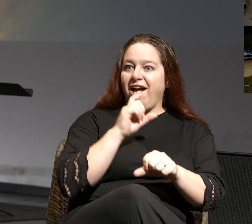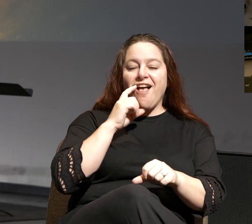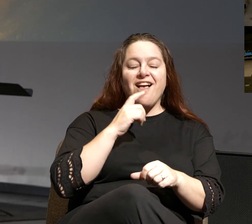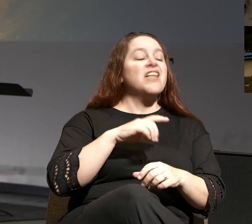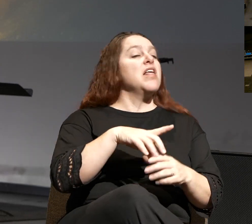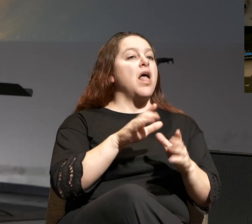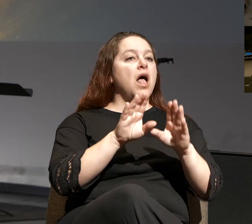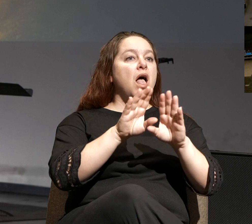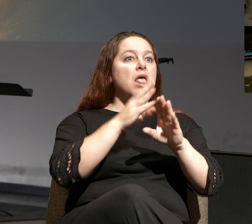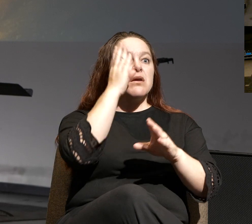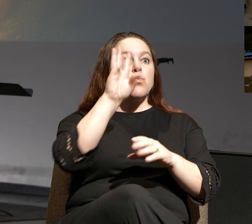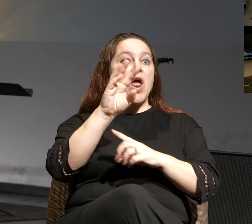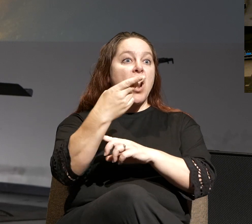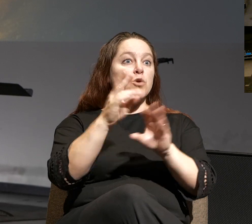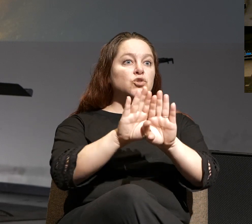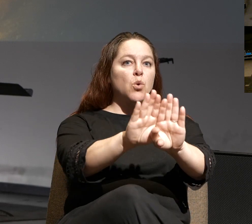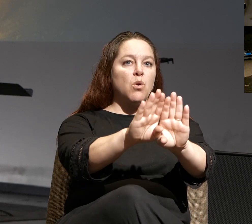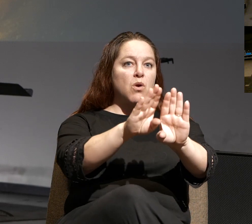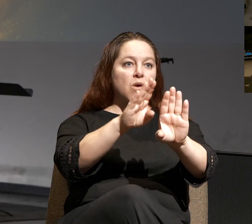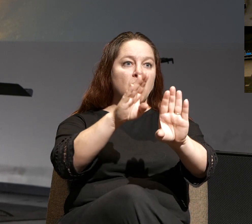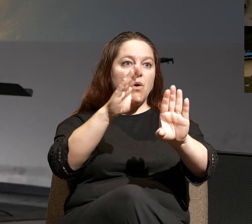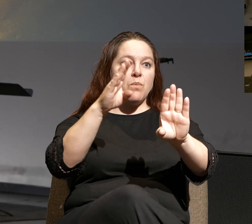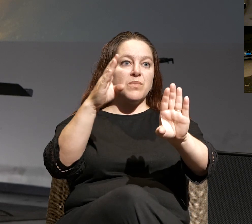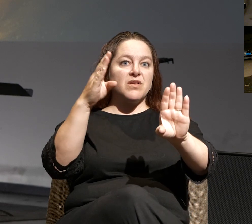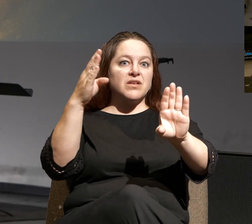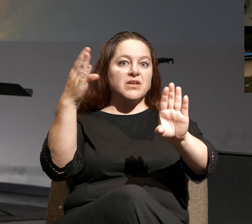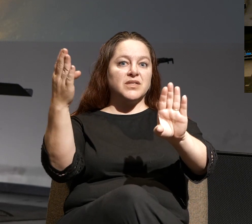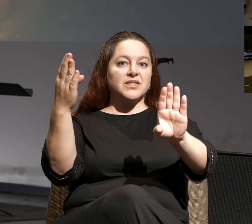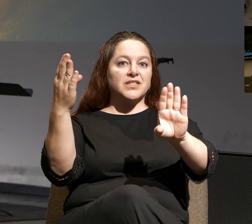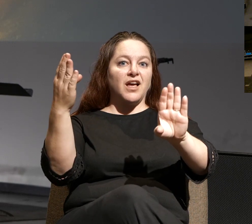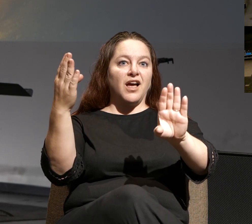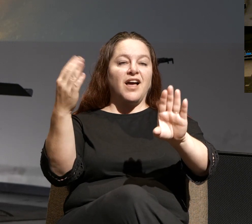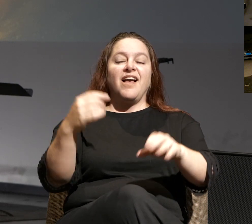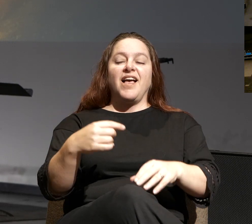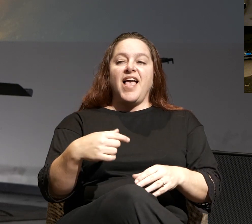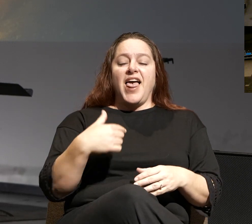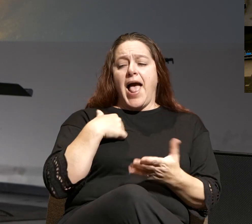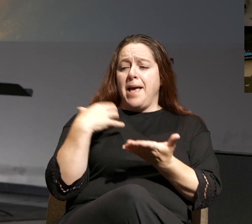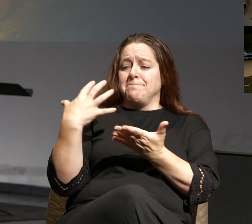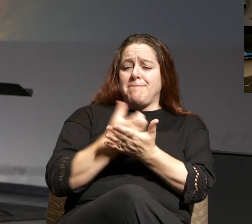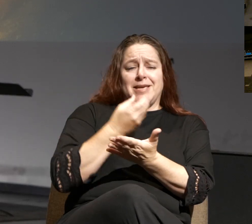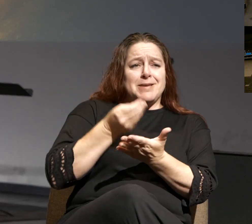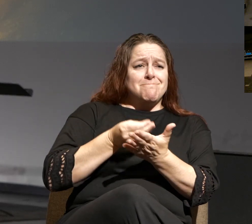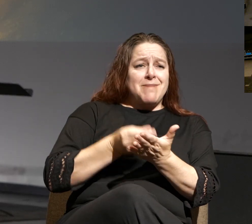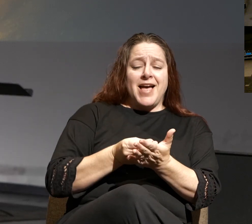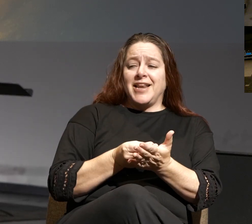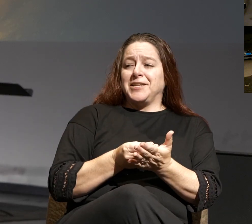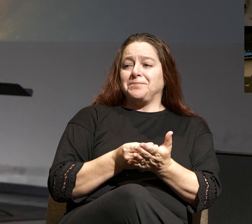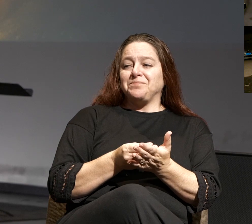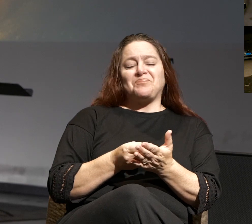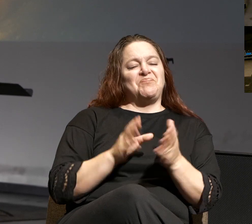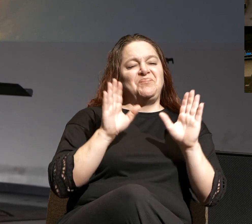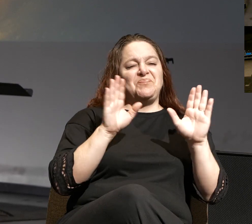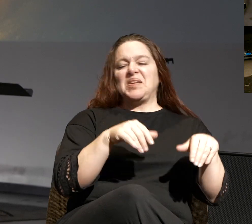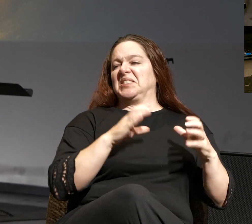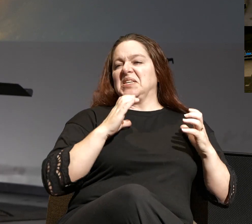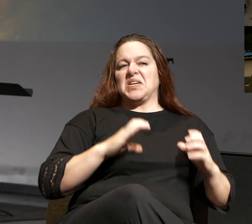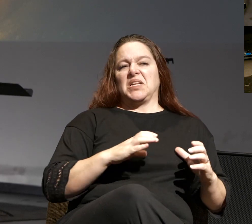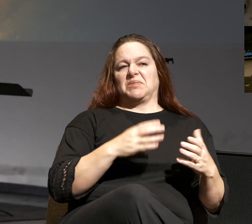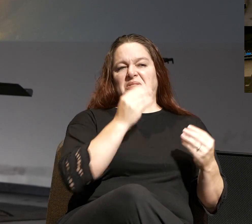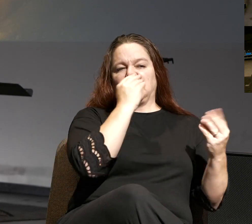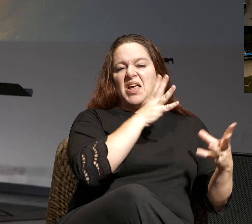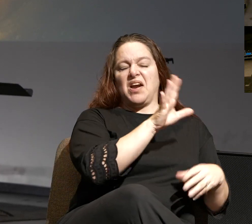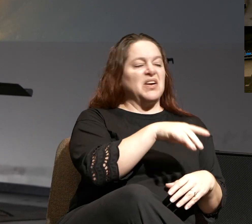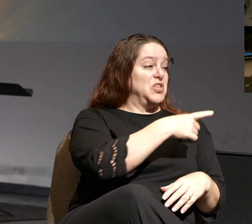front door of the warehouse opens. And in my, you know, making money naivety thing, oh, it's just a customer. Aaron can go help him out.